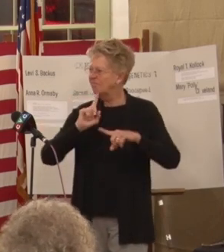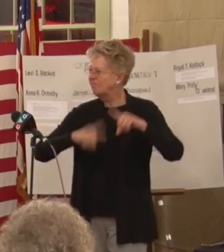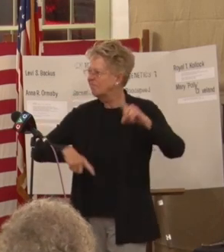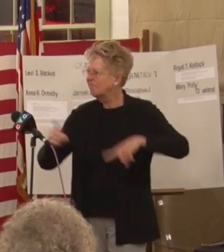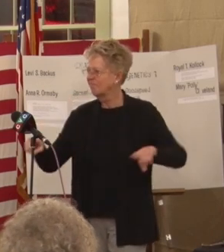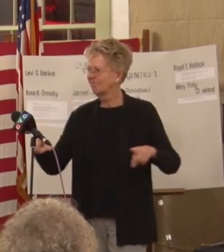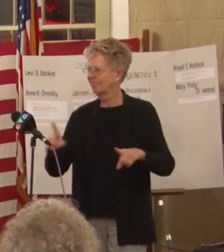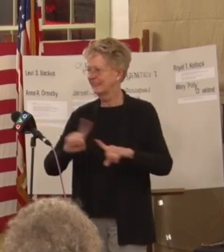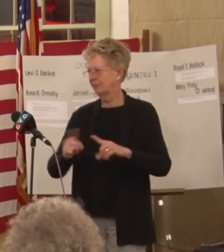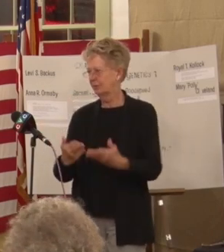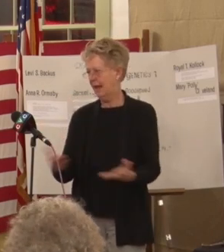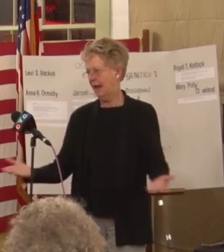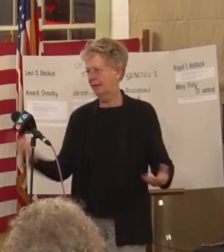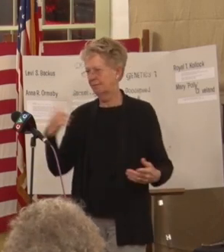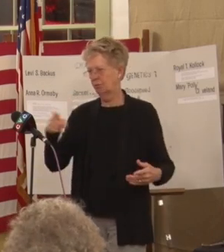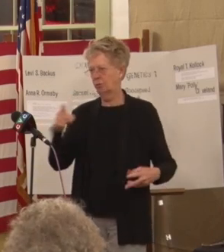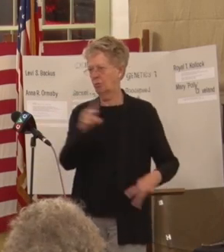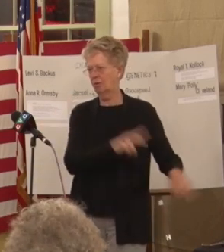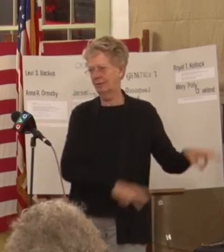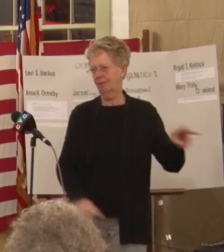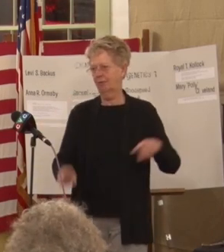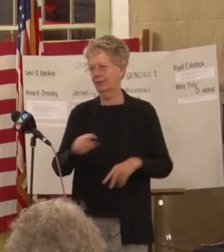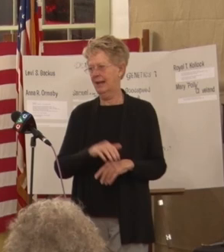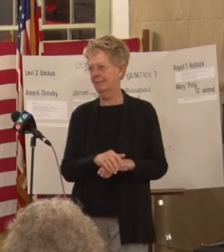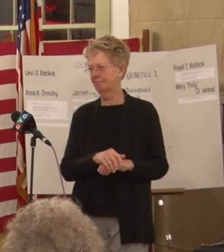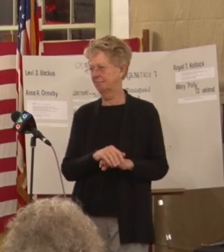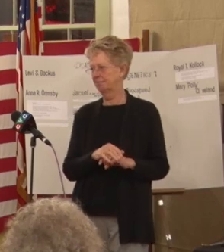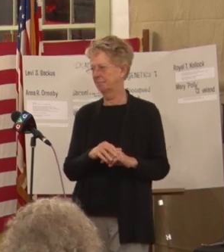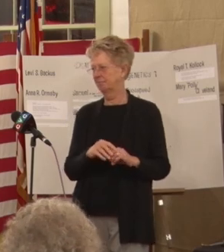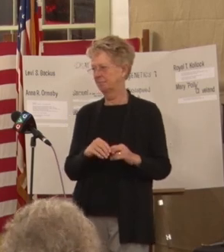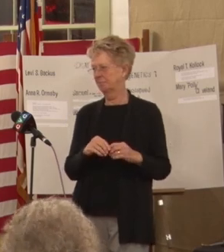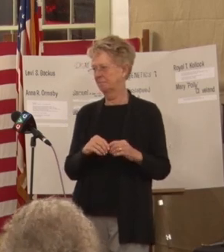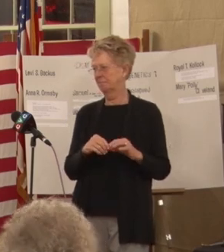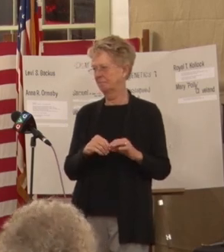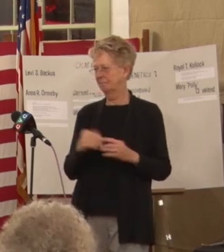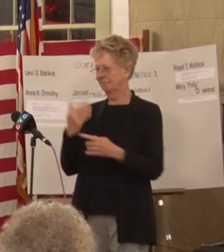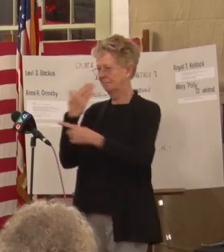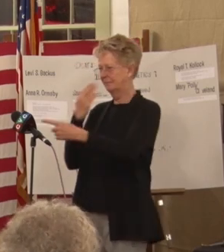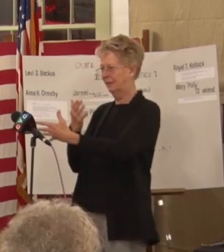items for y'all to really appreciate thank you so much thank